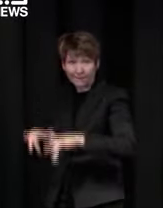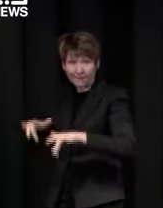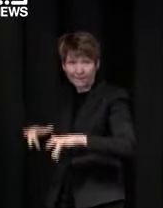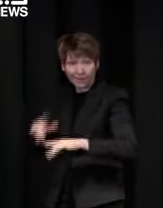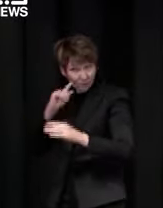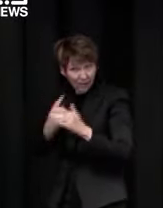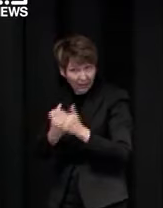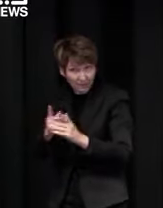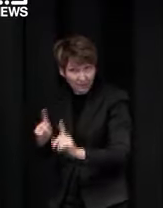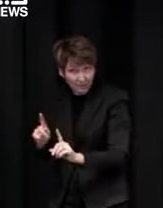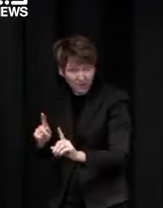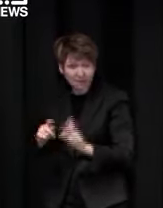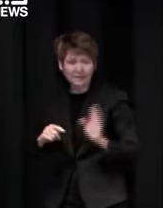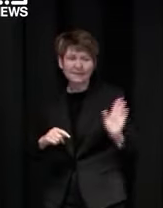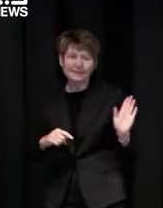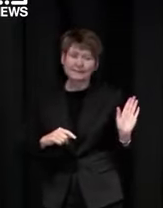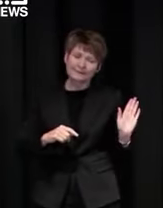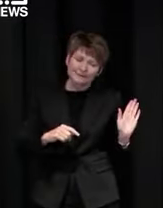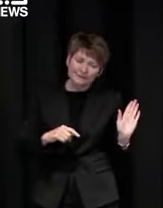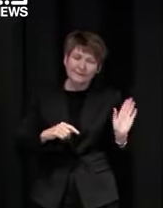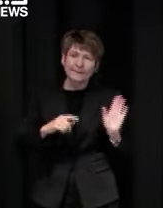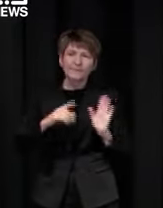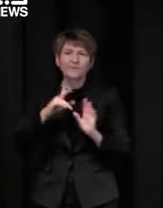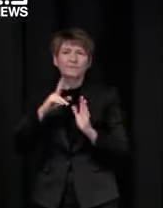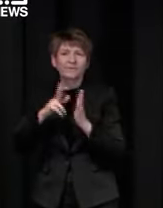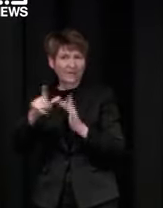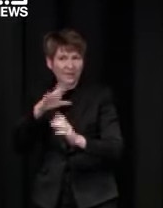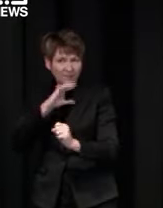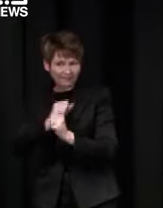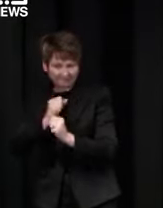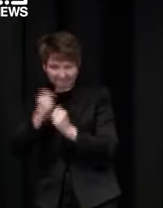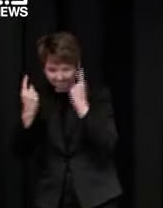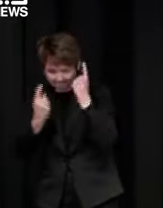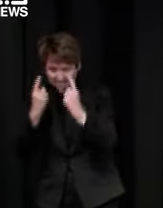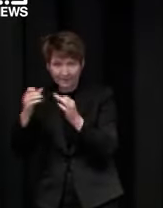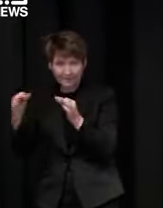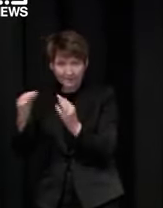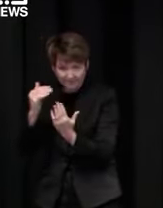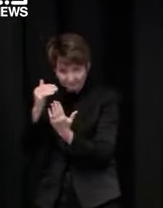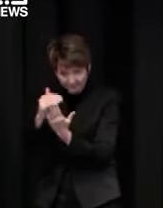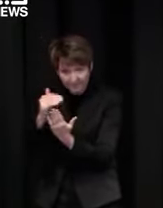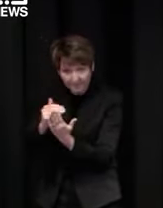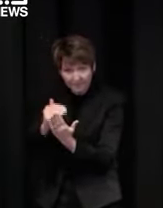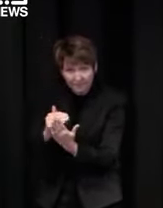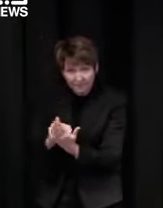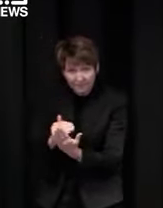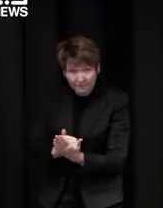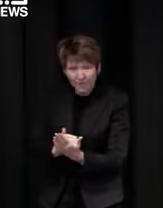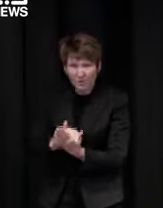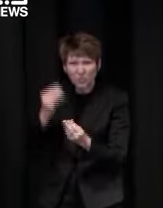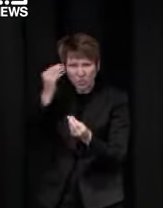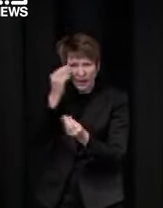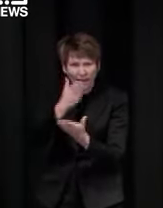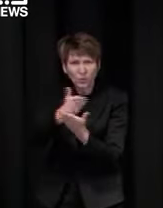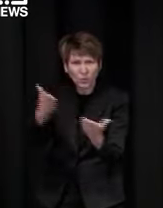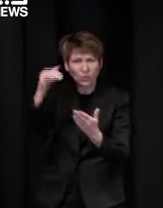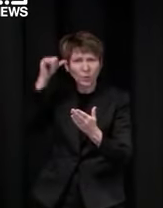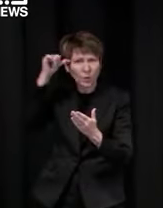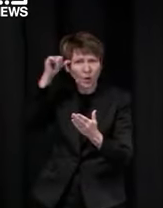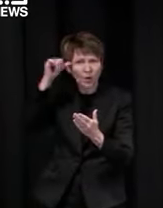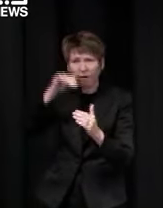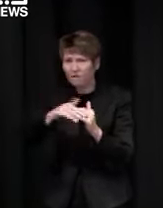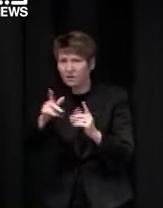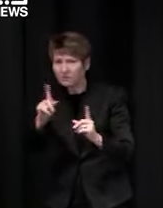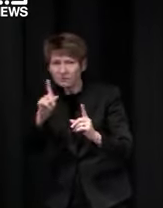that people will be allowed to do at various numbers when we reach those numbers that's our expectation that's what people will be able to do uh and we've got